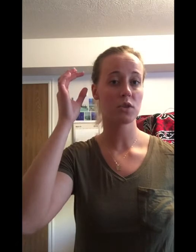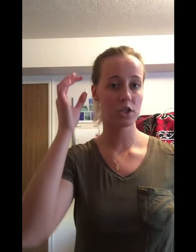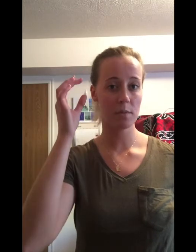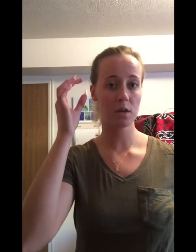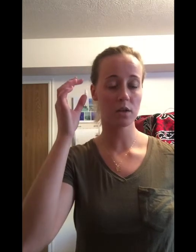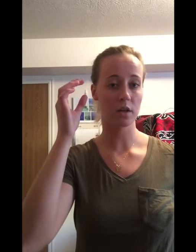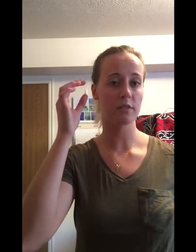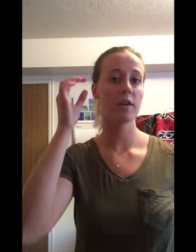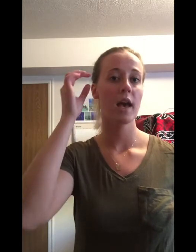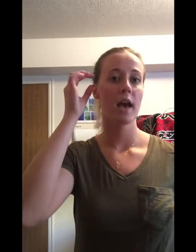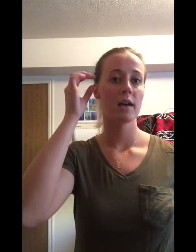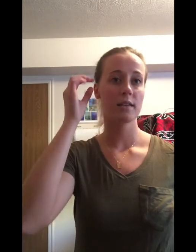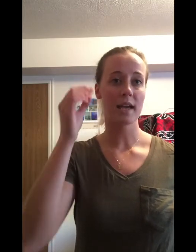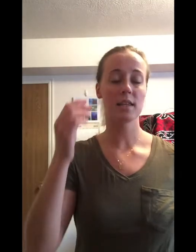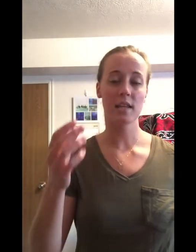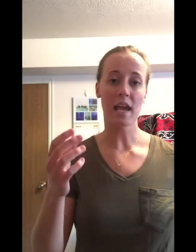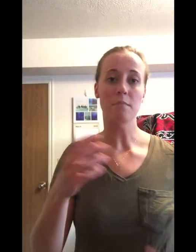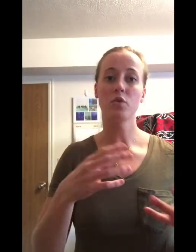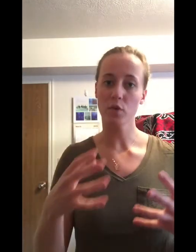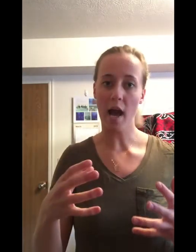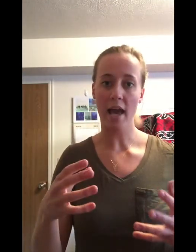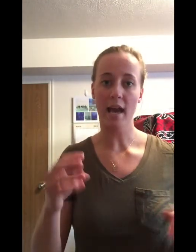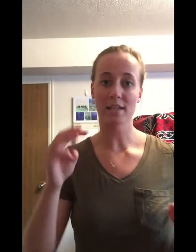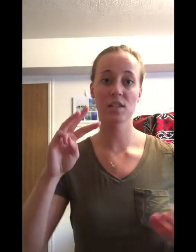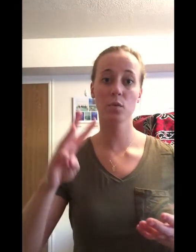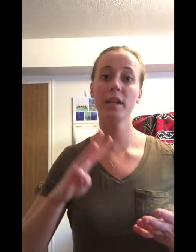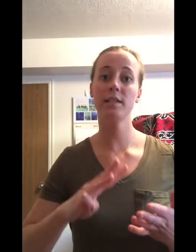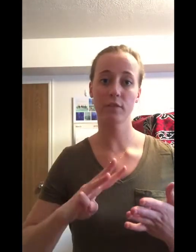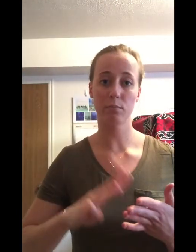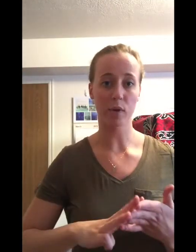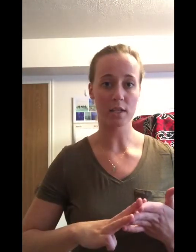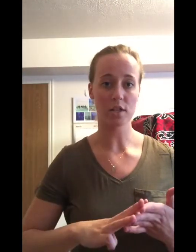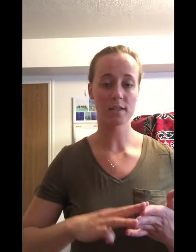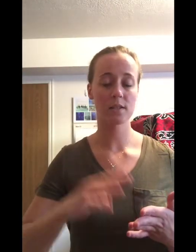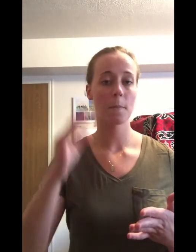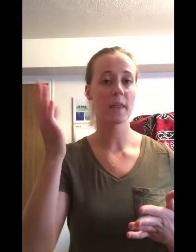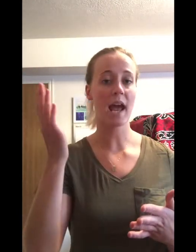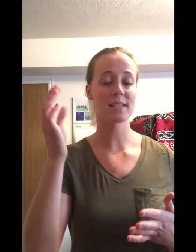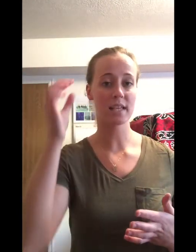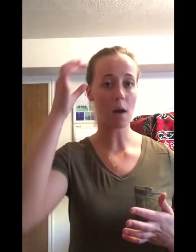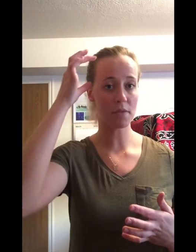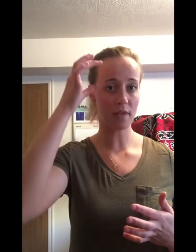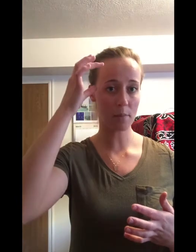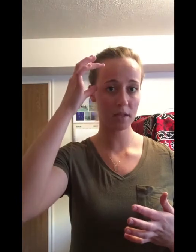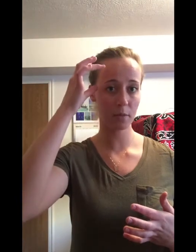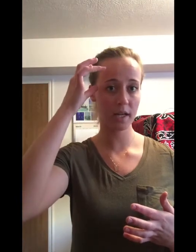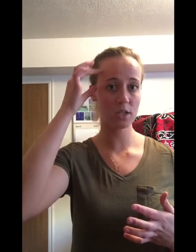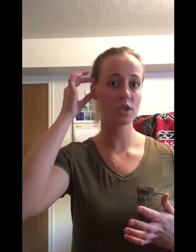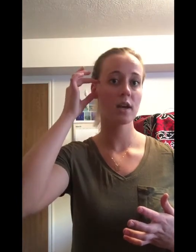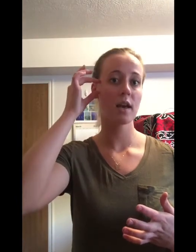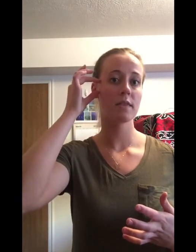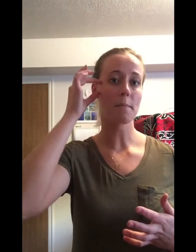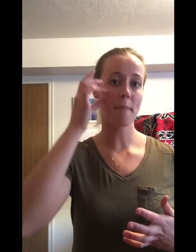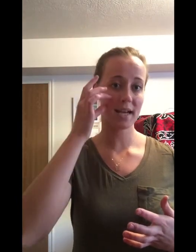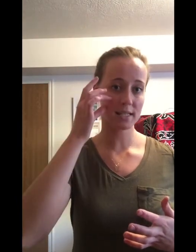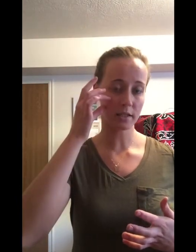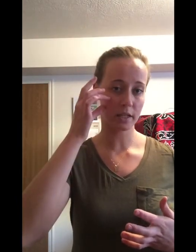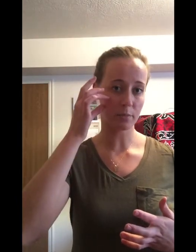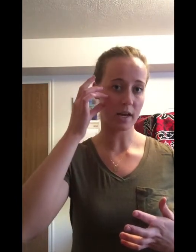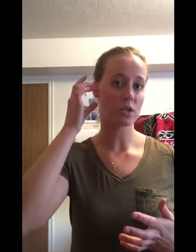trigeminal nerve, like the name tri, has three different branches. It has the ophthalmic branch, the maxillary branch,